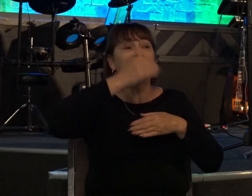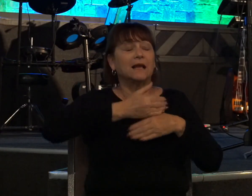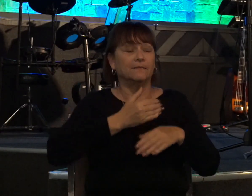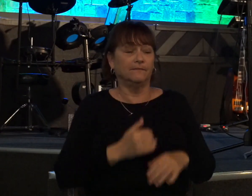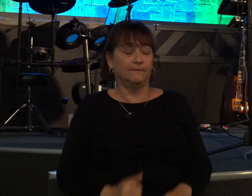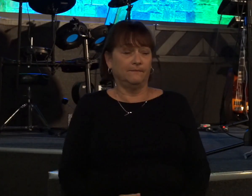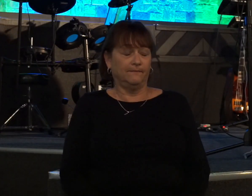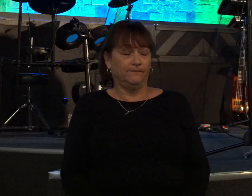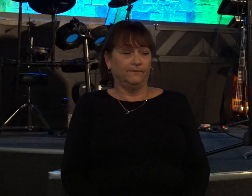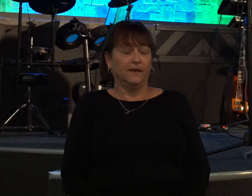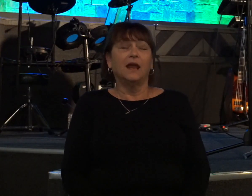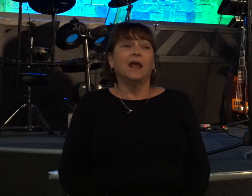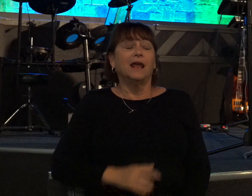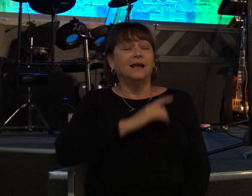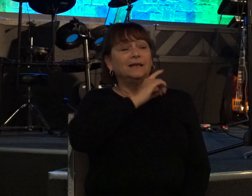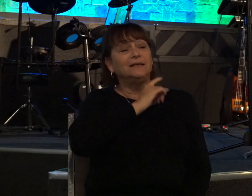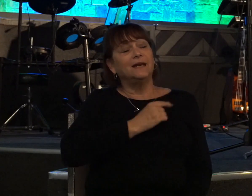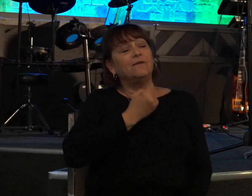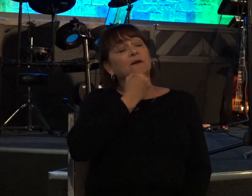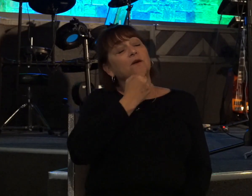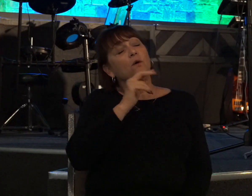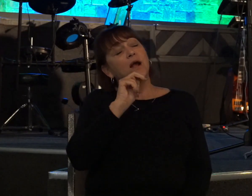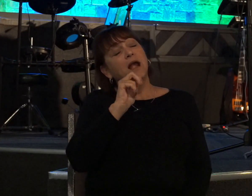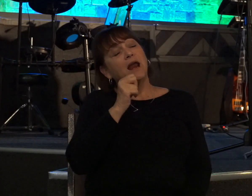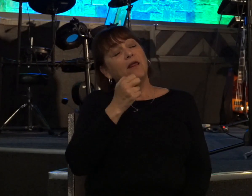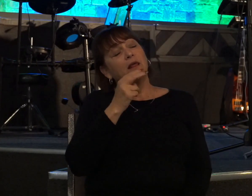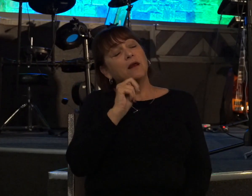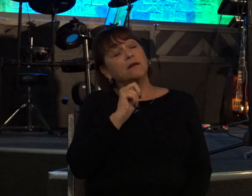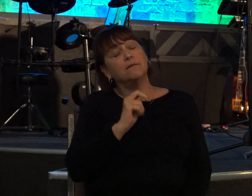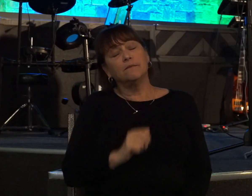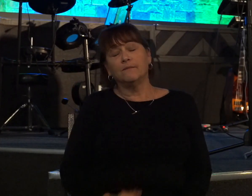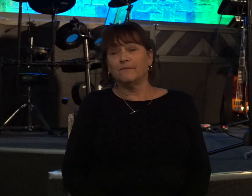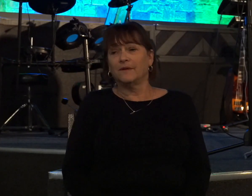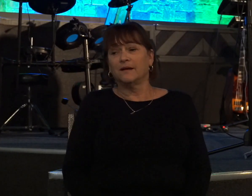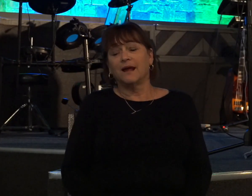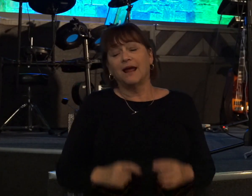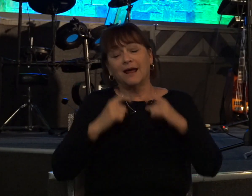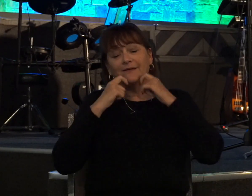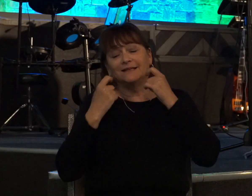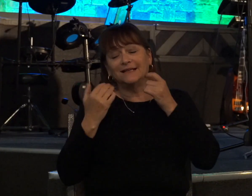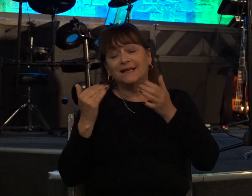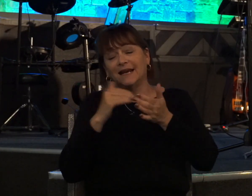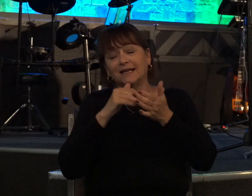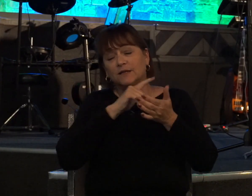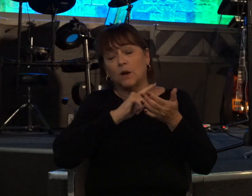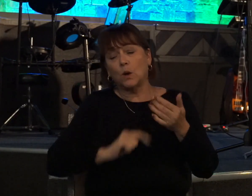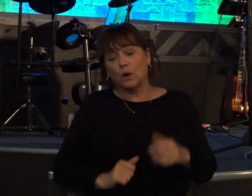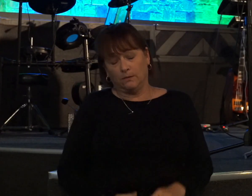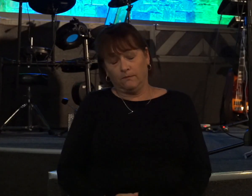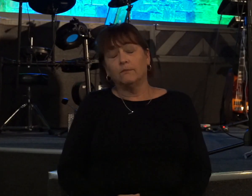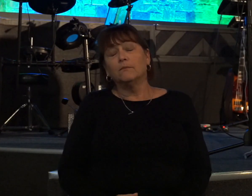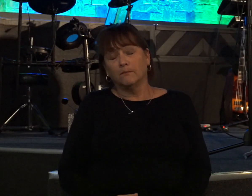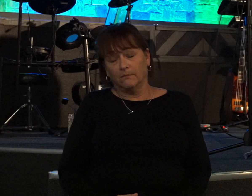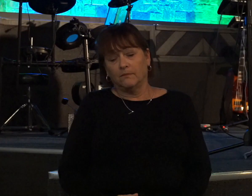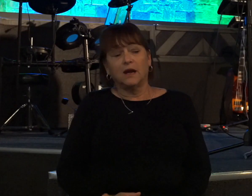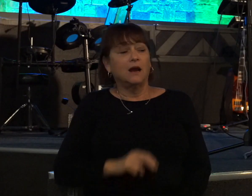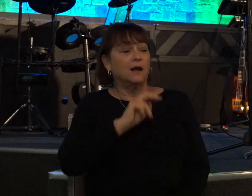david said to nathan i have sinned against the lord and nathan said to david